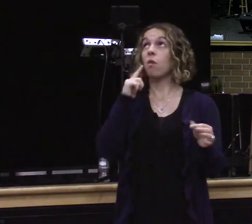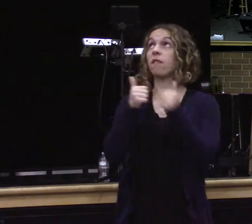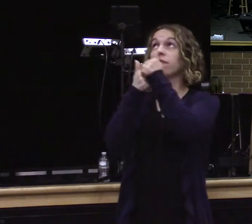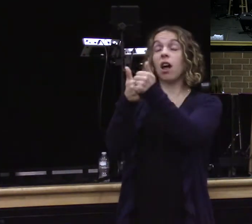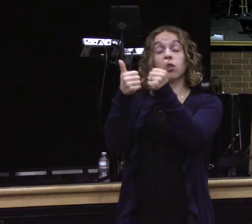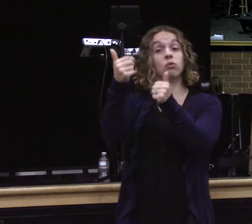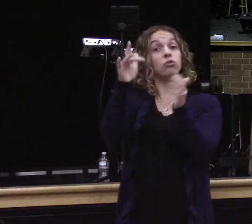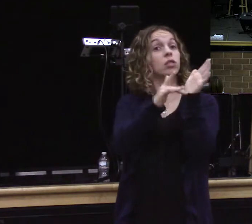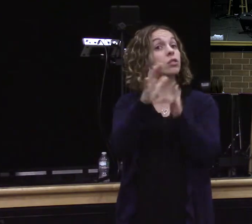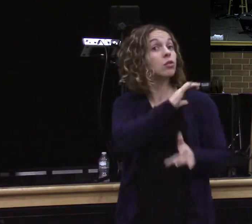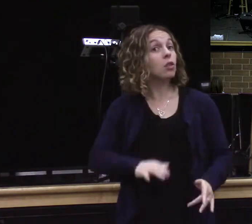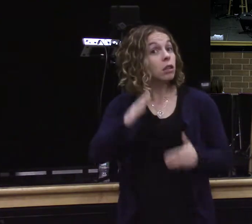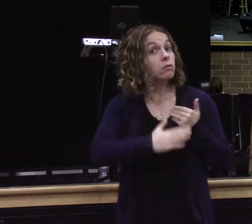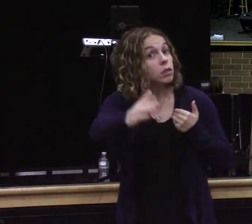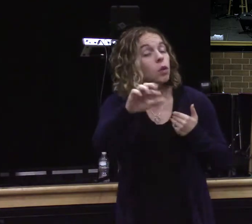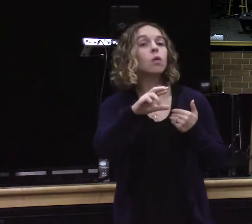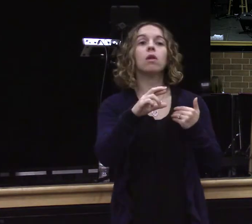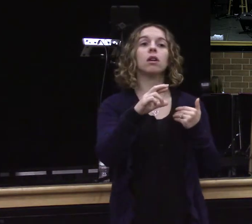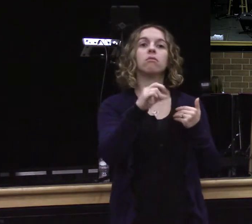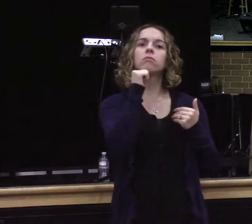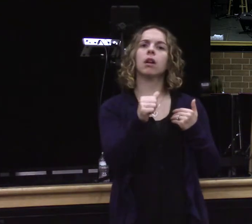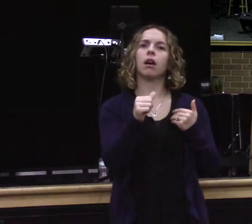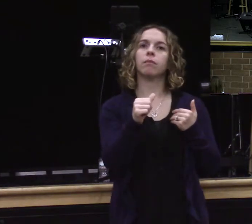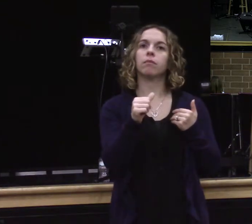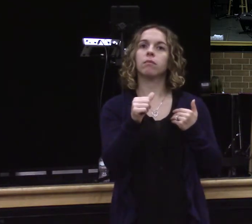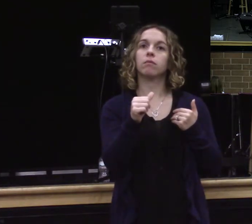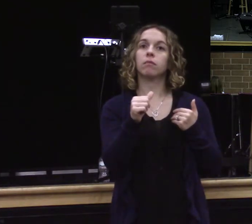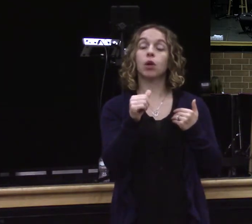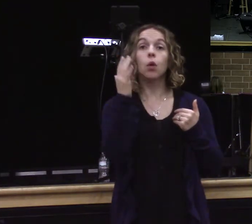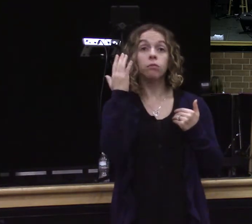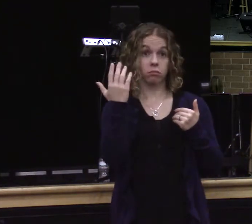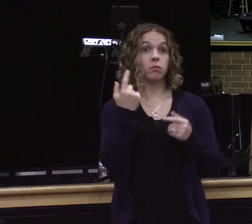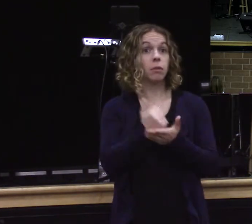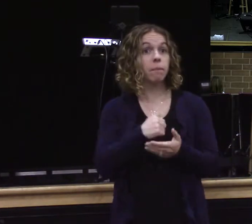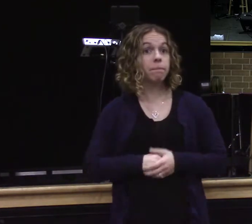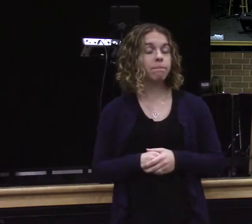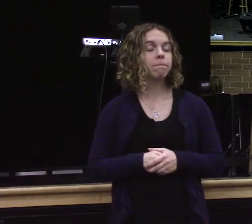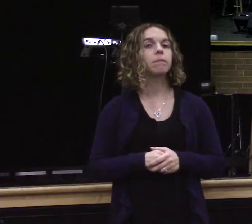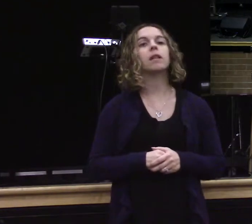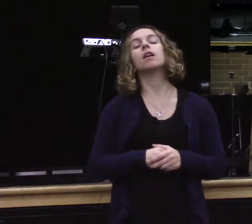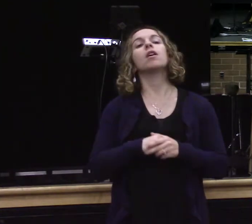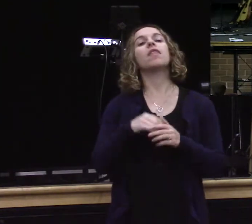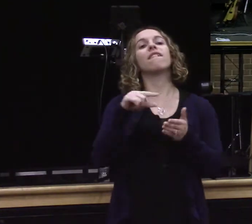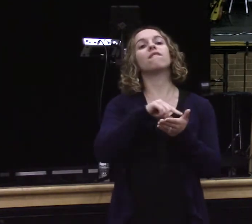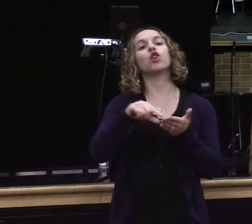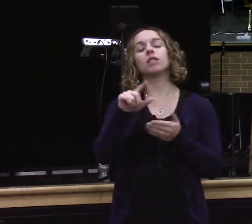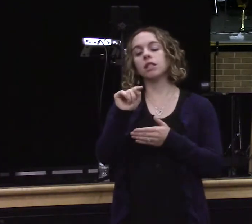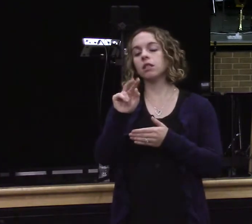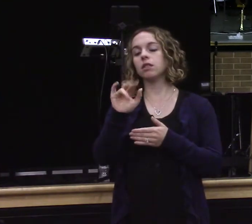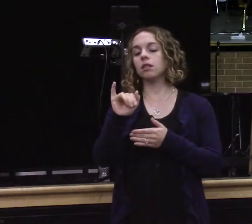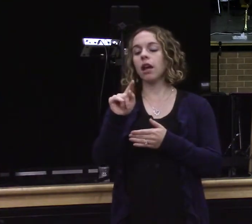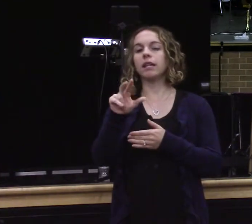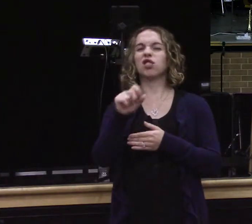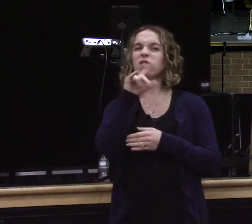distance for Jesus. Can you say amen? Everybody say it is finished. It's very interesting that verse in Titus goes really into